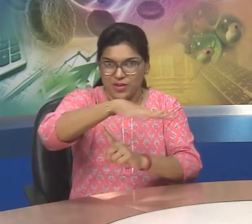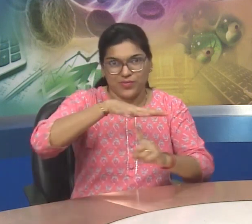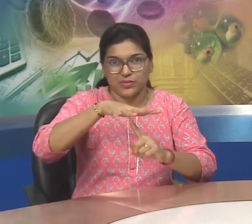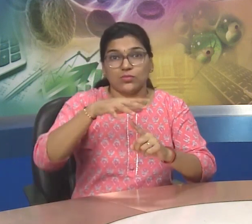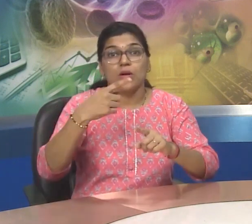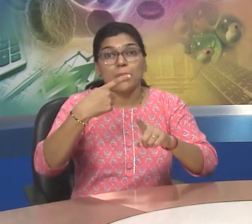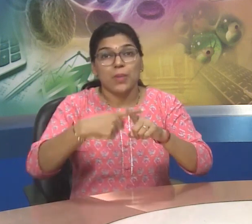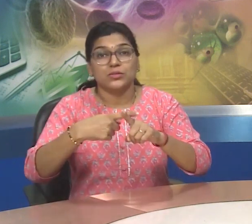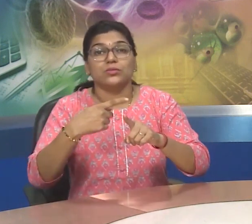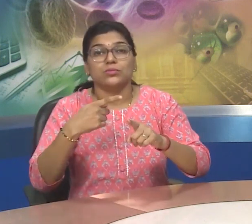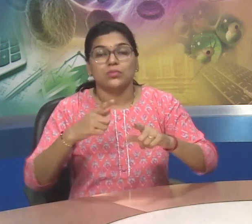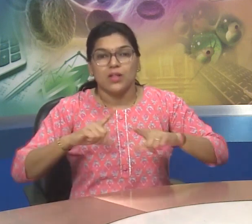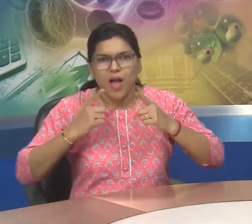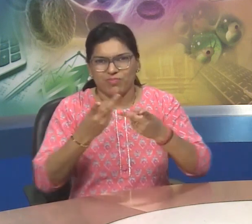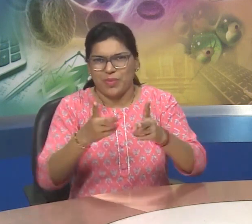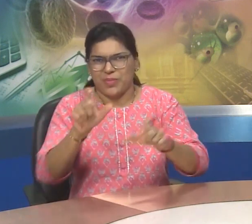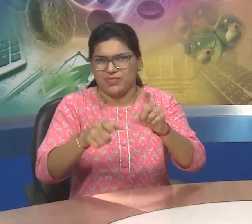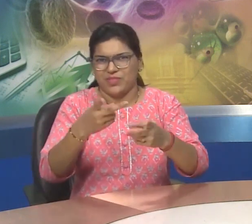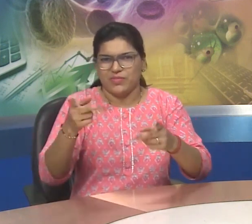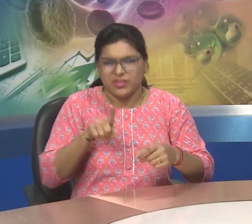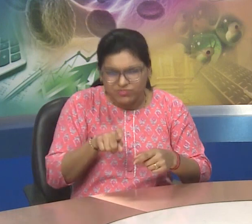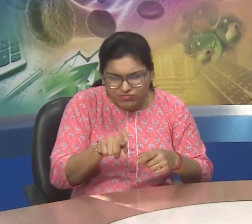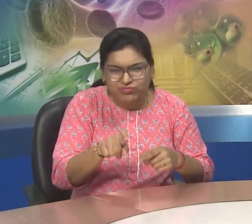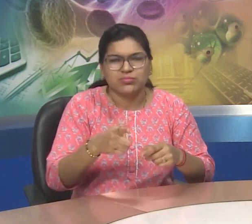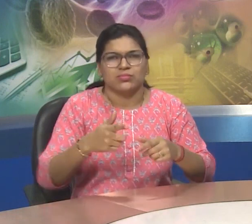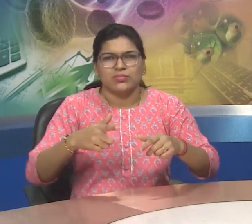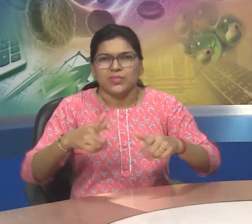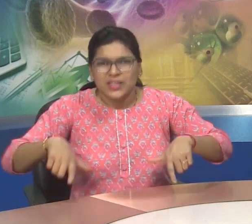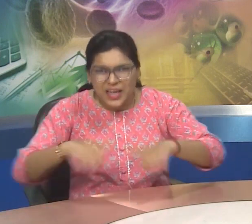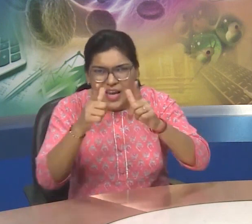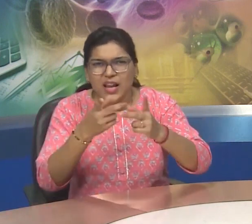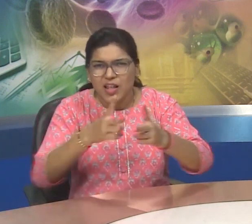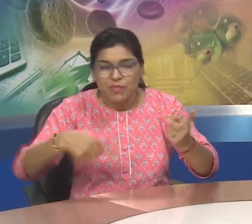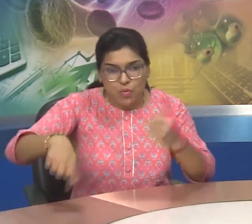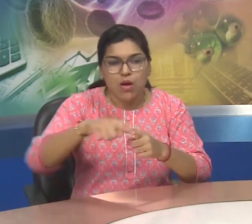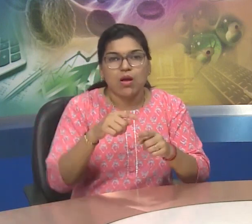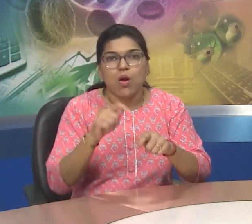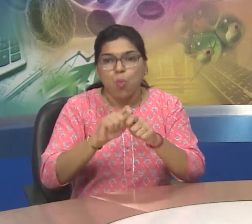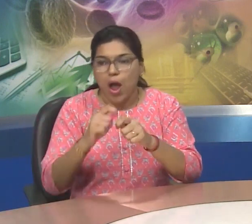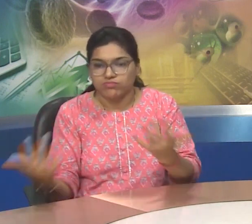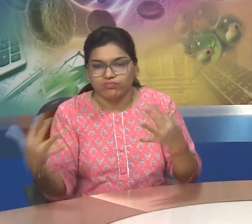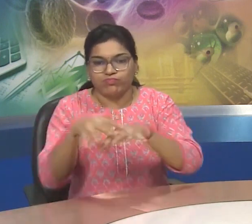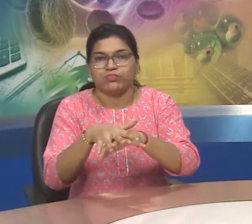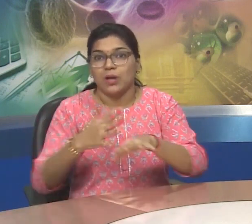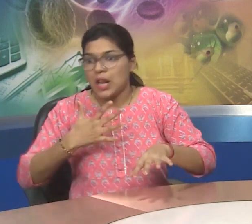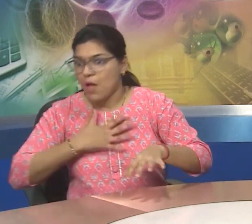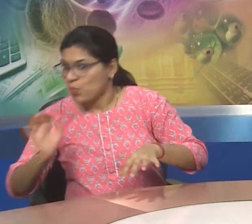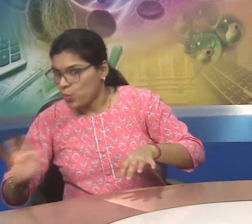lives sleep a a operate that is turned as